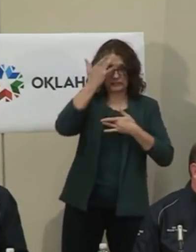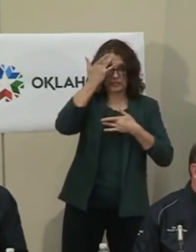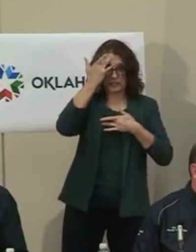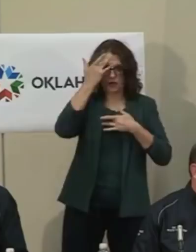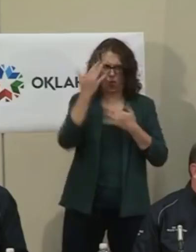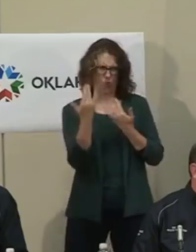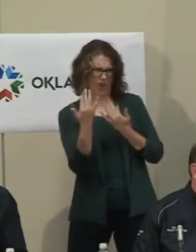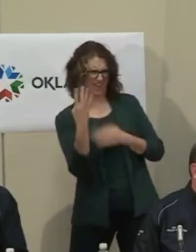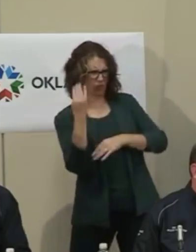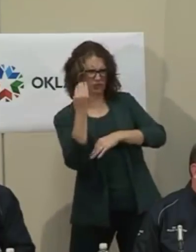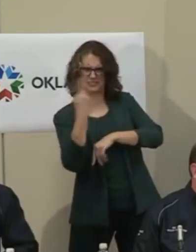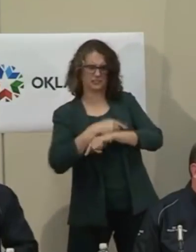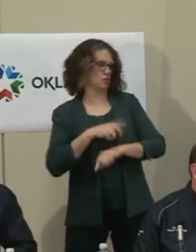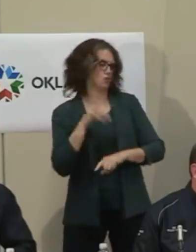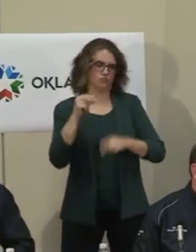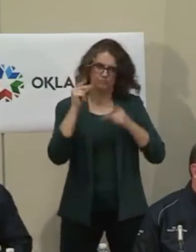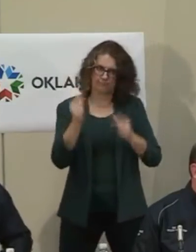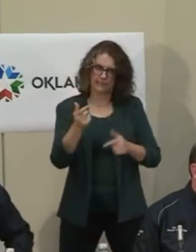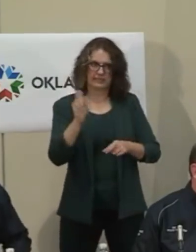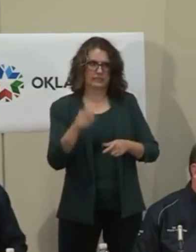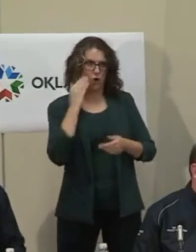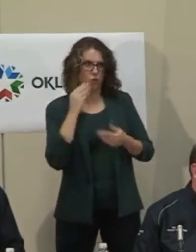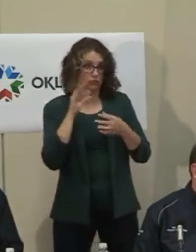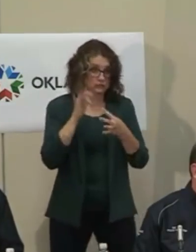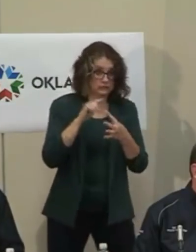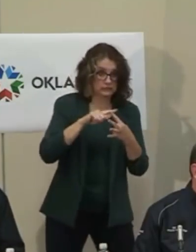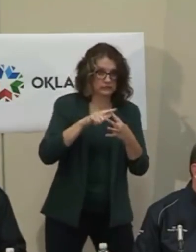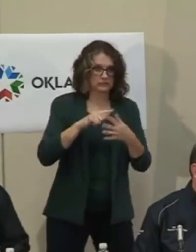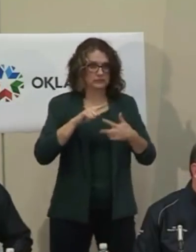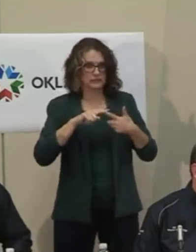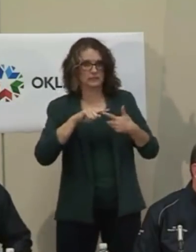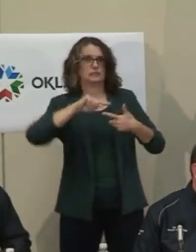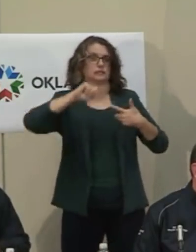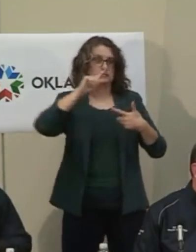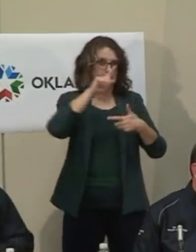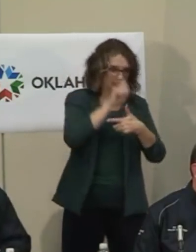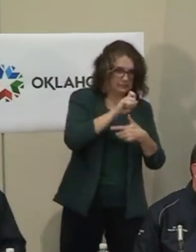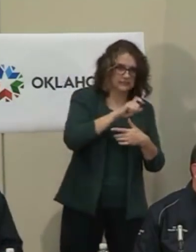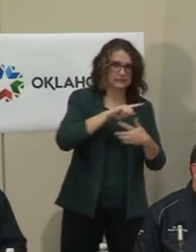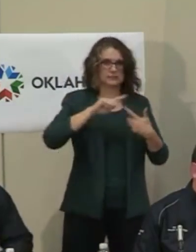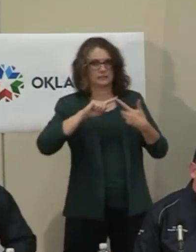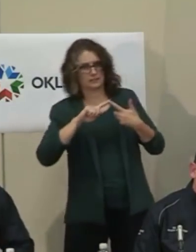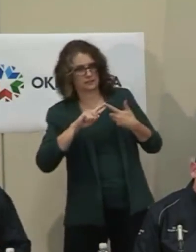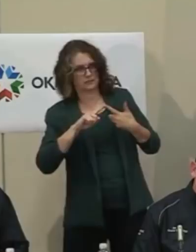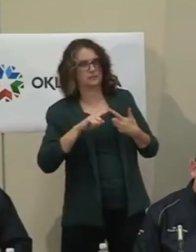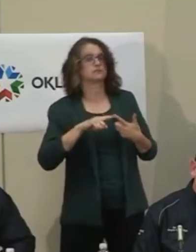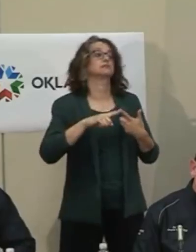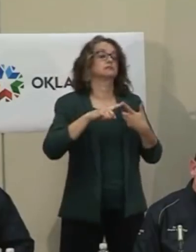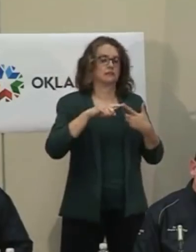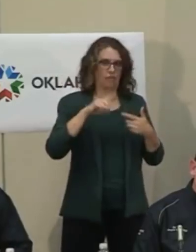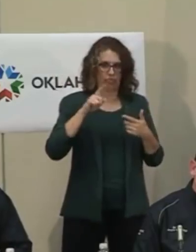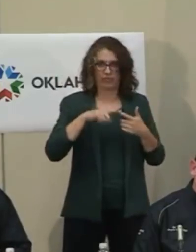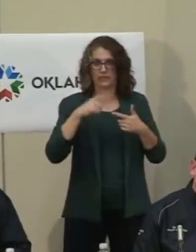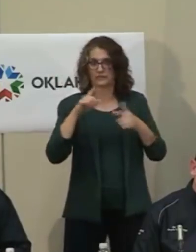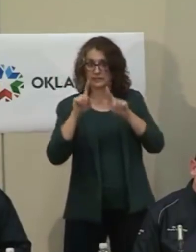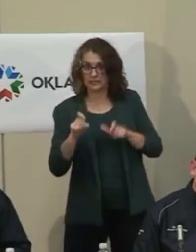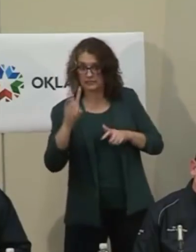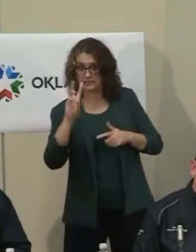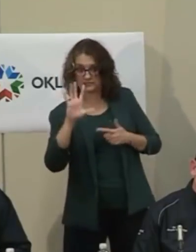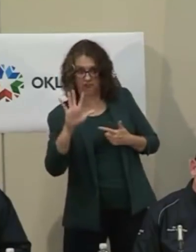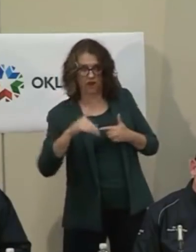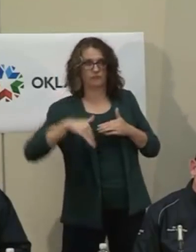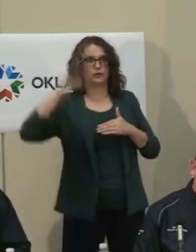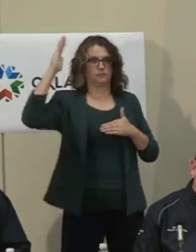population, then next would be targeted for testing. But those two things really go hand in hand. Having